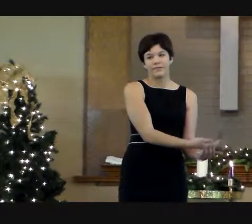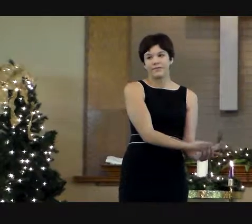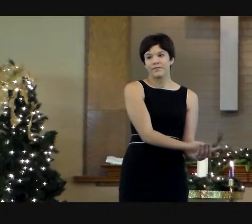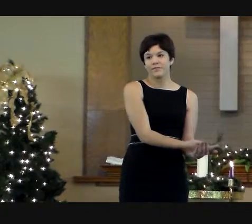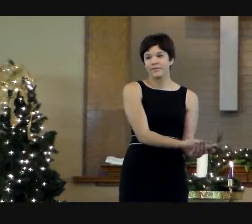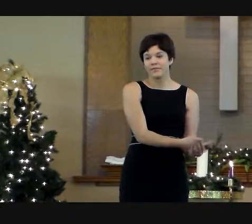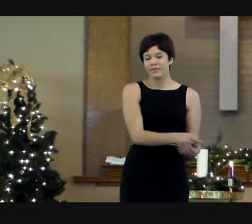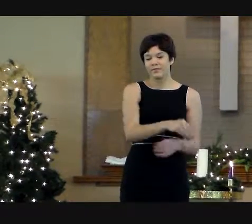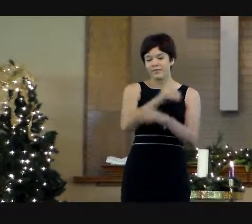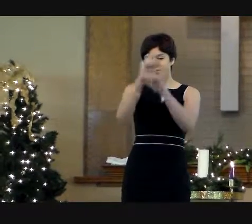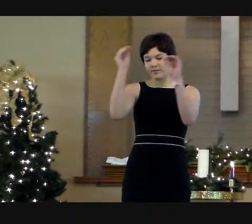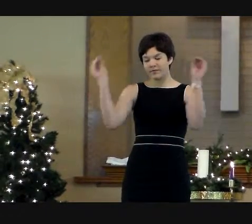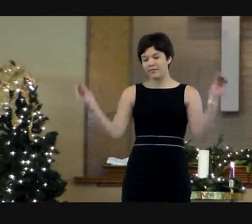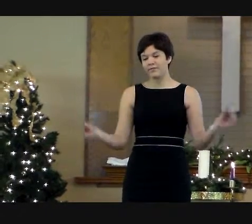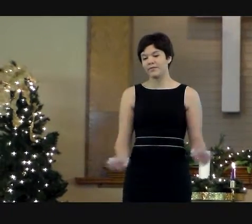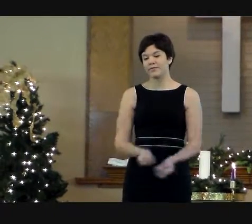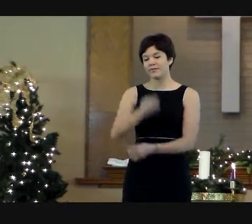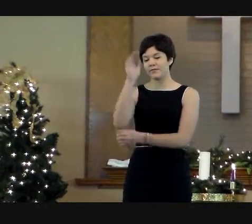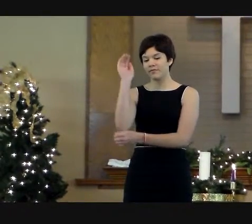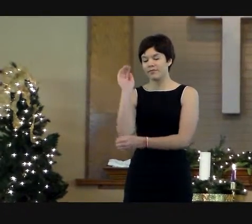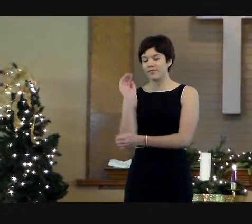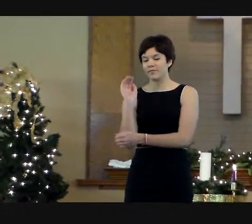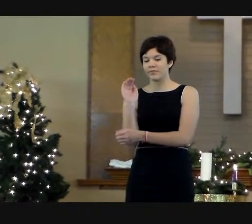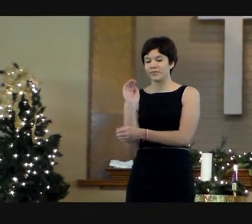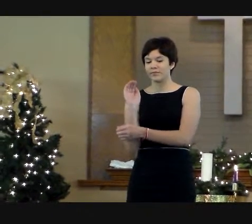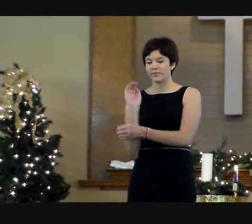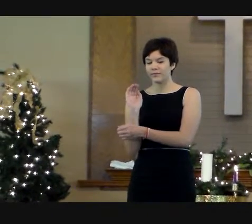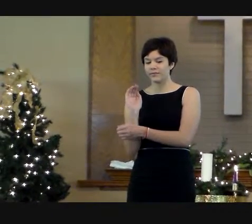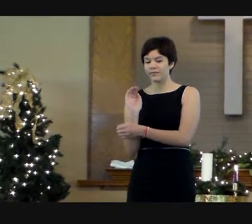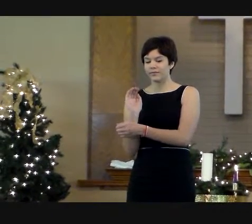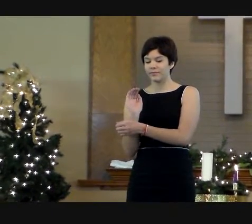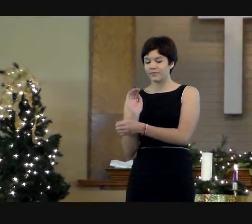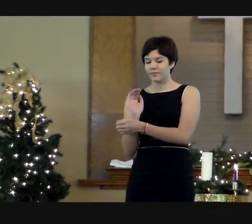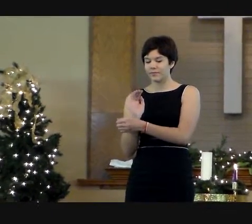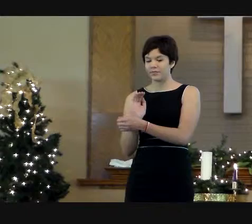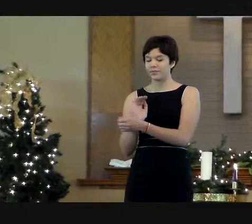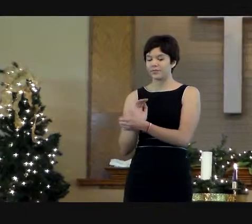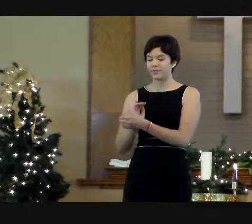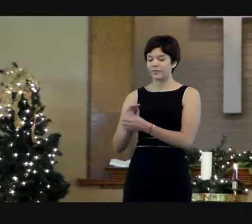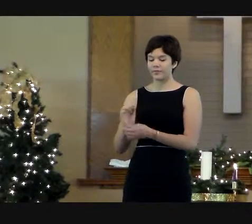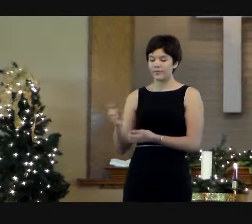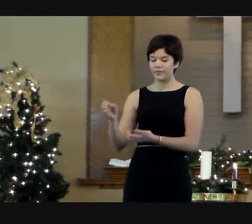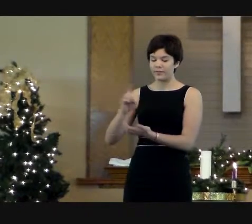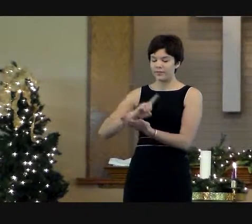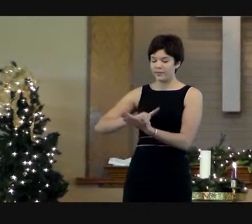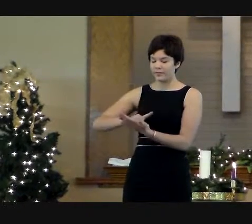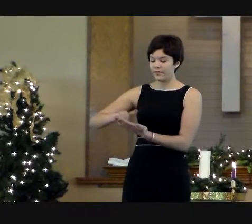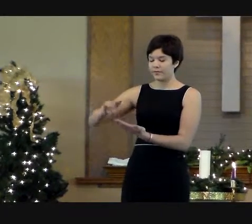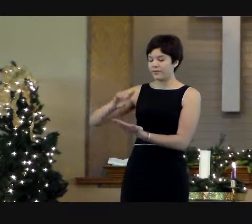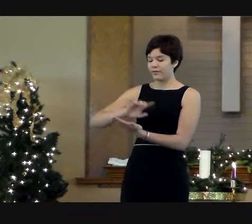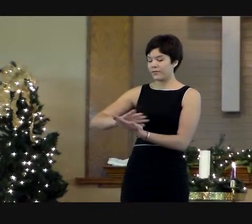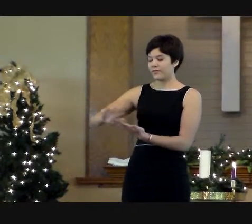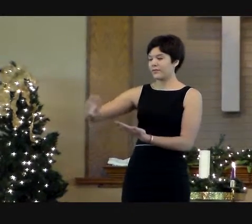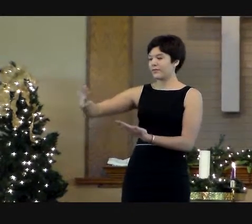Oh, holy night, divine,